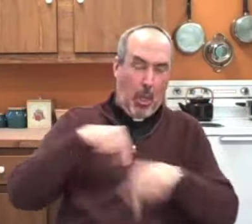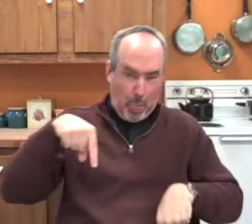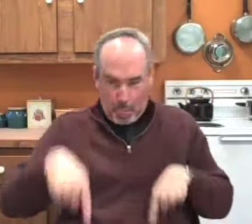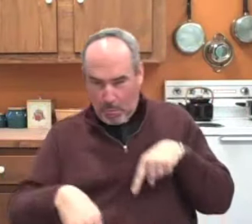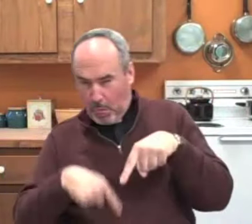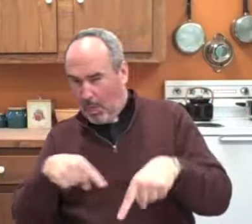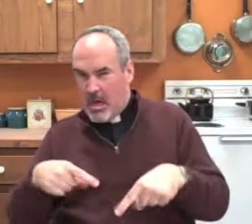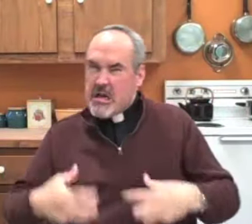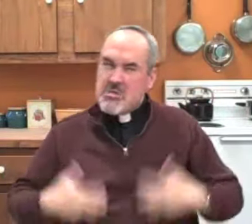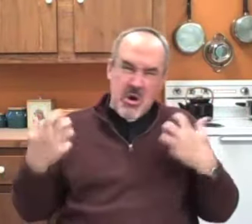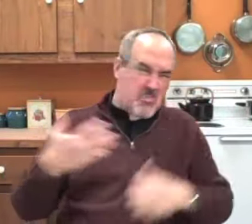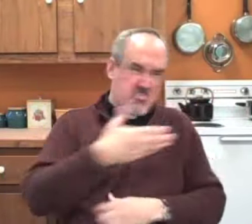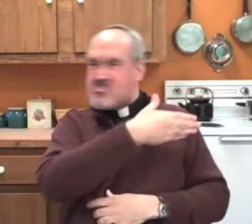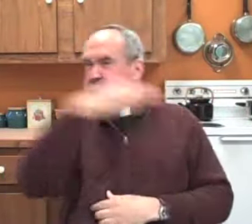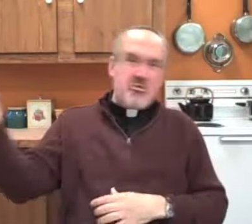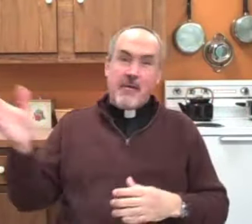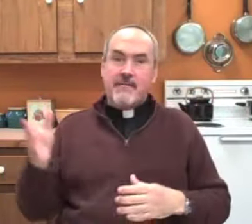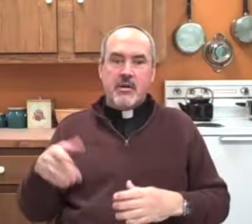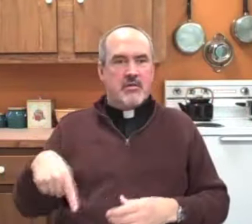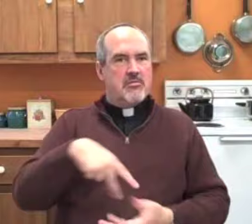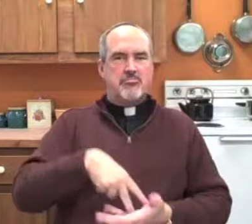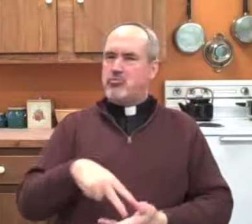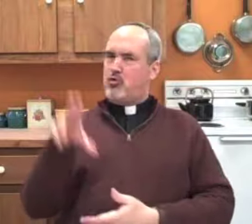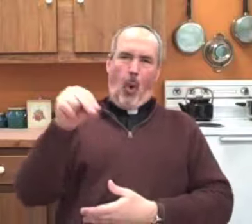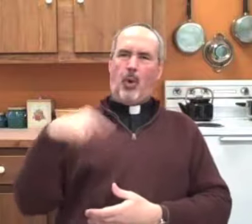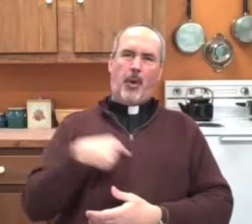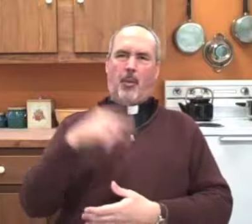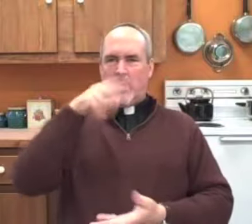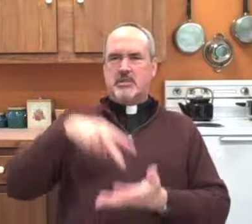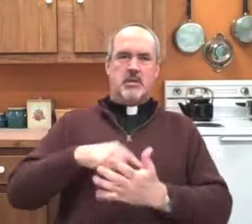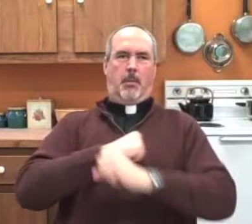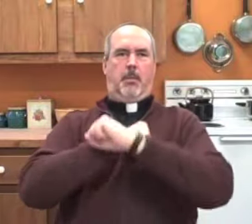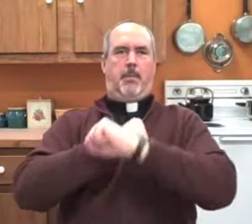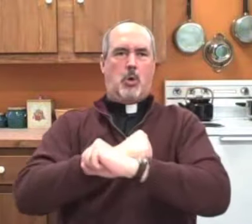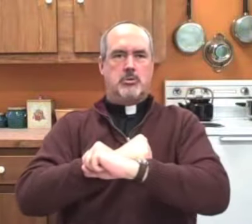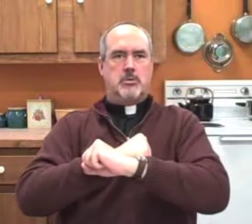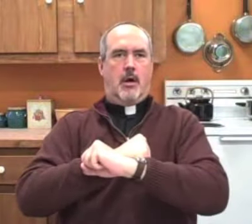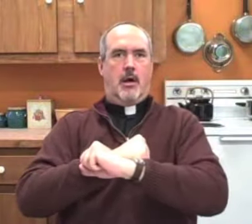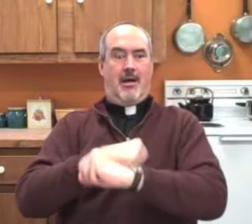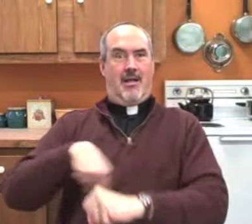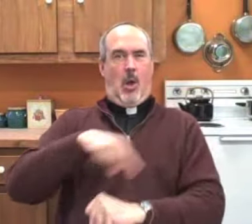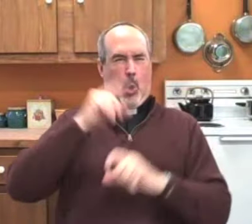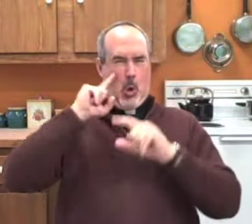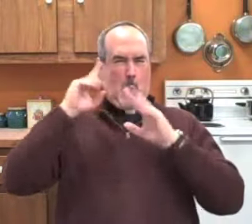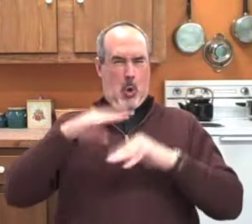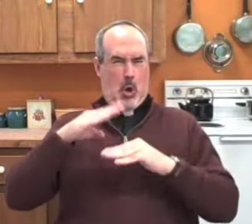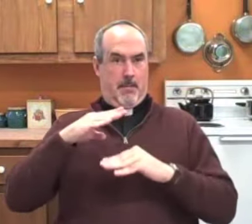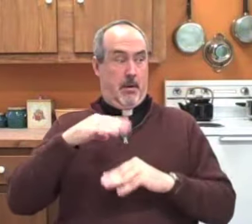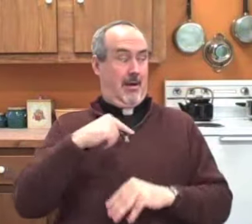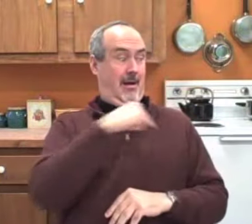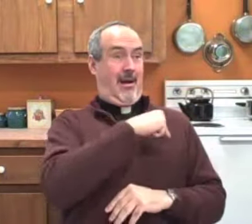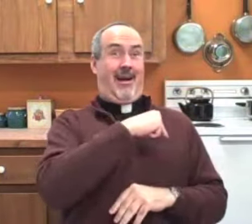The angry mob kept yelling at them, telling them to get out of the way, yet they refused and stood guard.